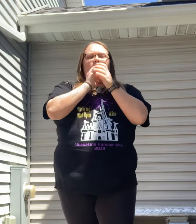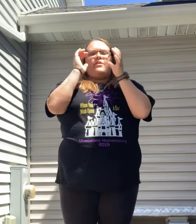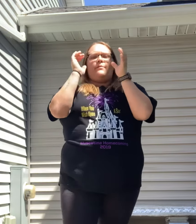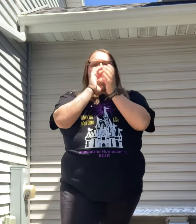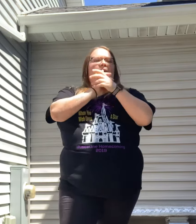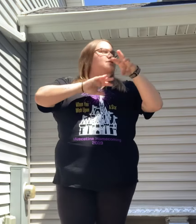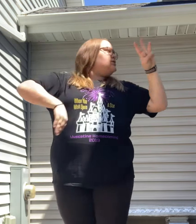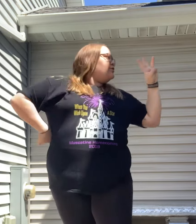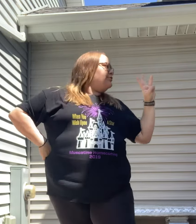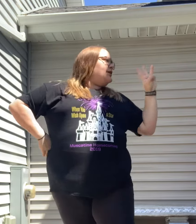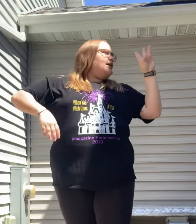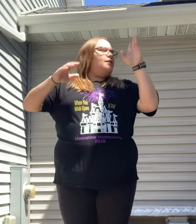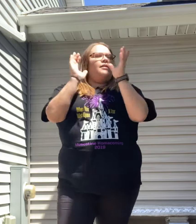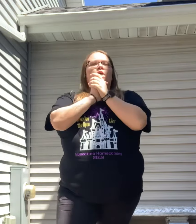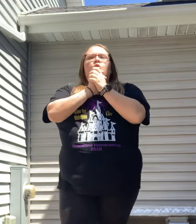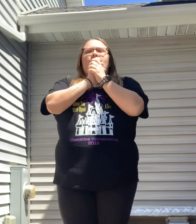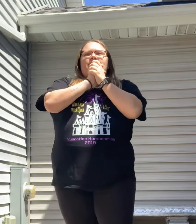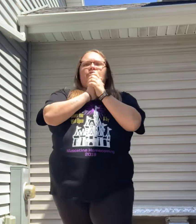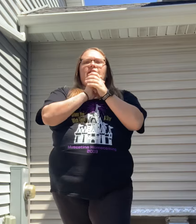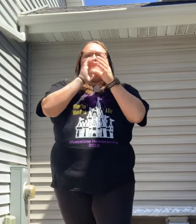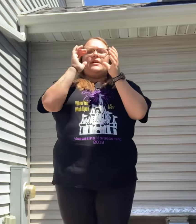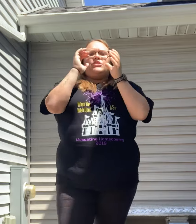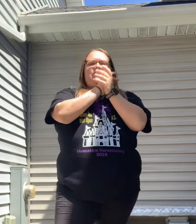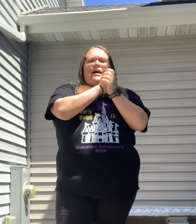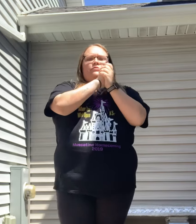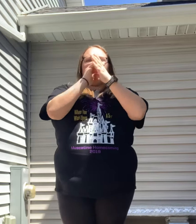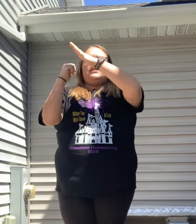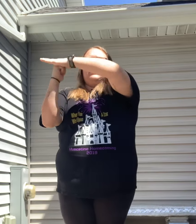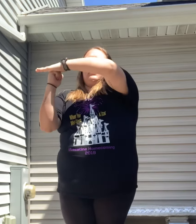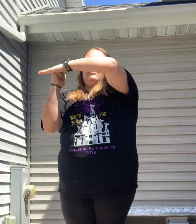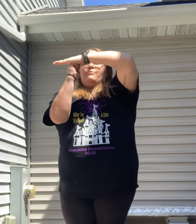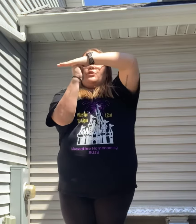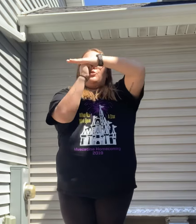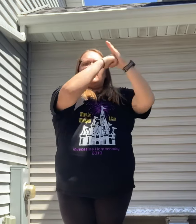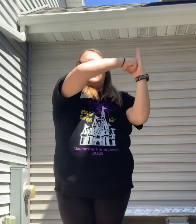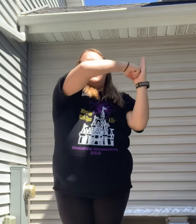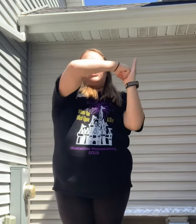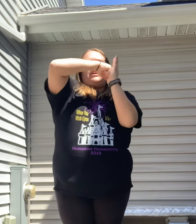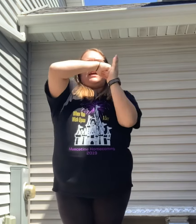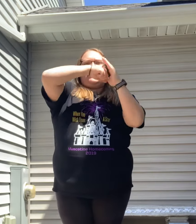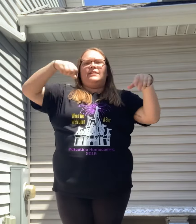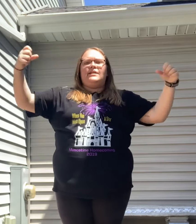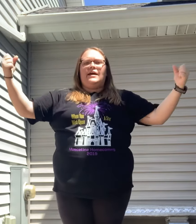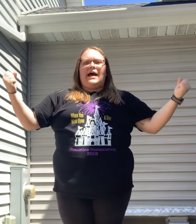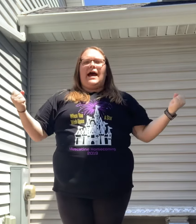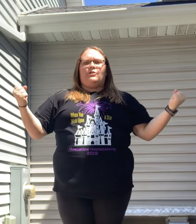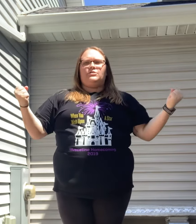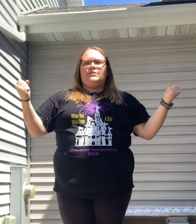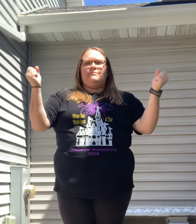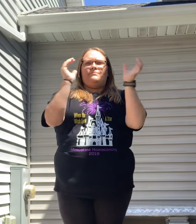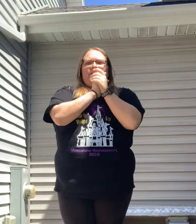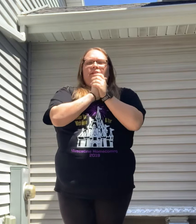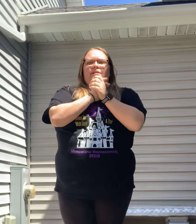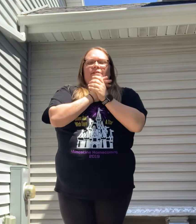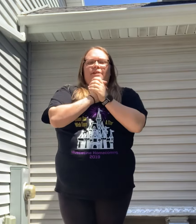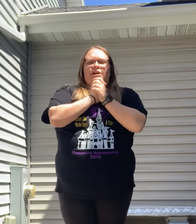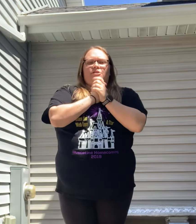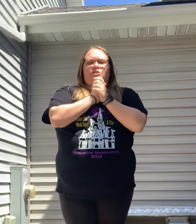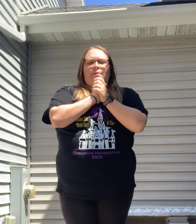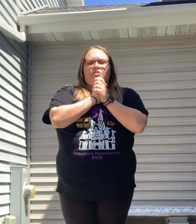the best three we scream and shout boom shake it out they're gonna stop with your